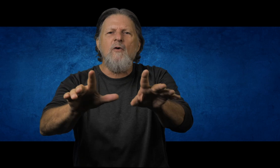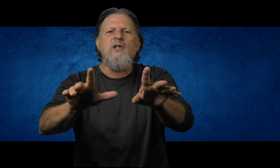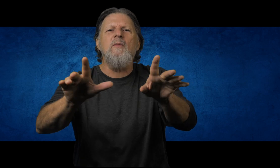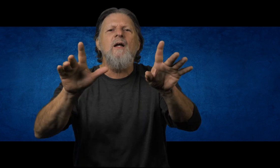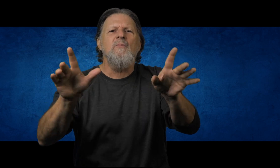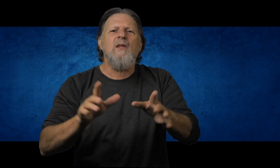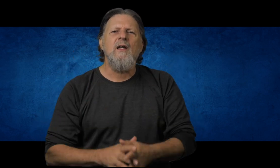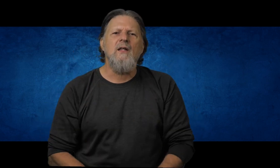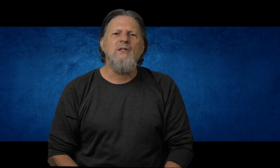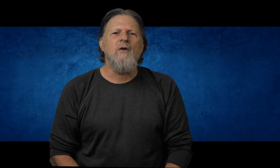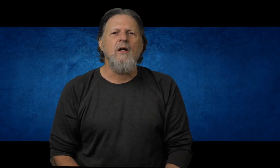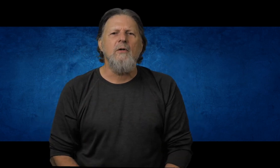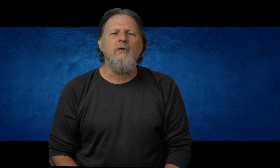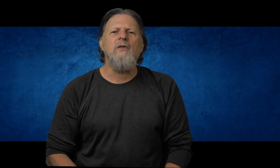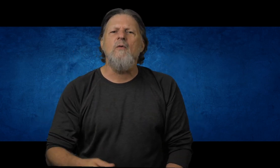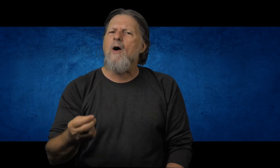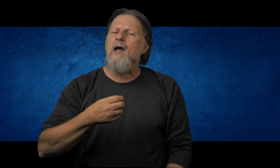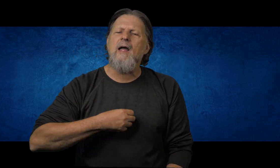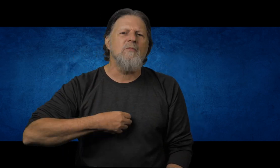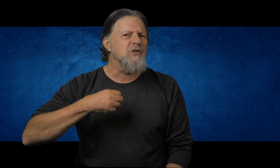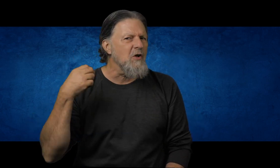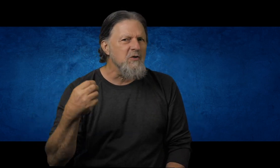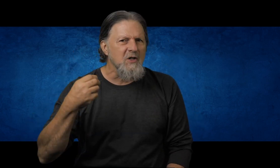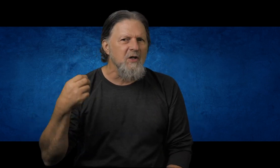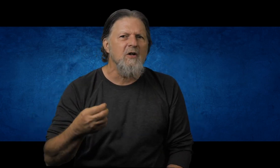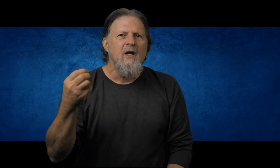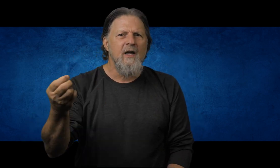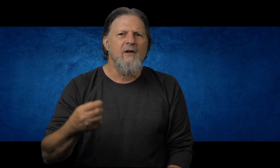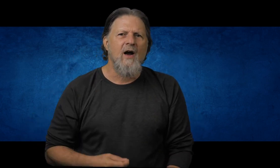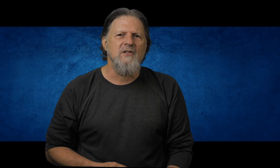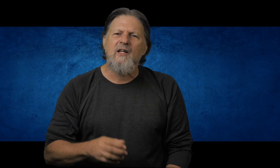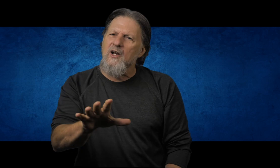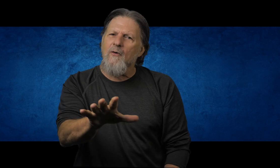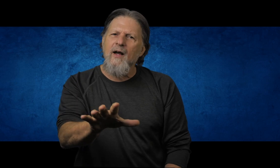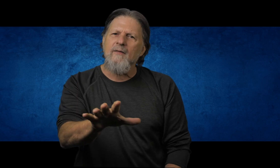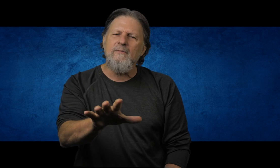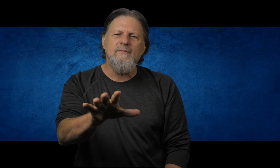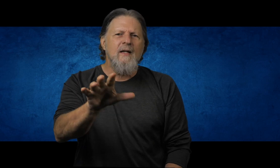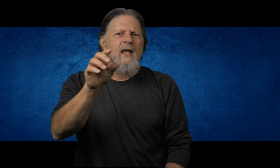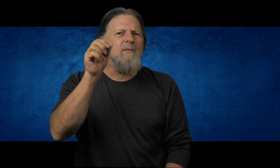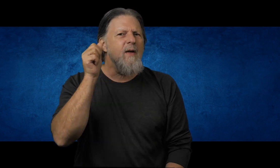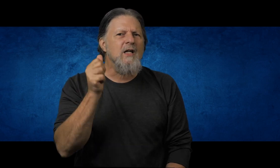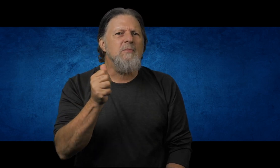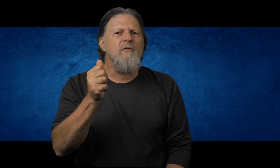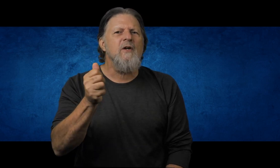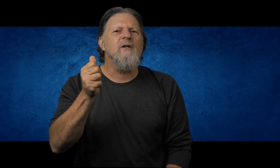forcing me to think of this incredible truth and why I am so secure in Christ. And you know what? It makes me feel